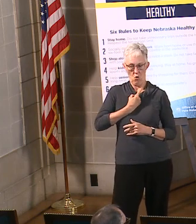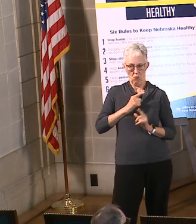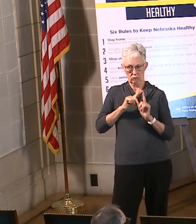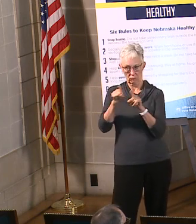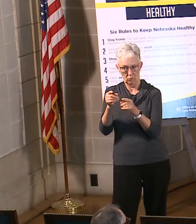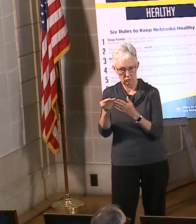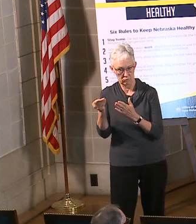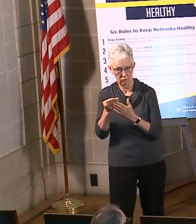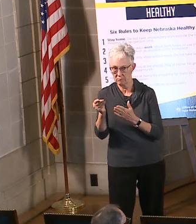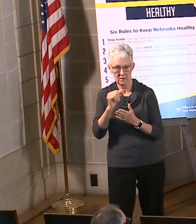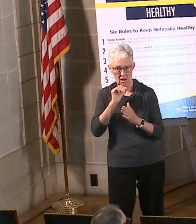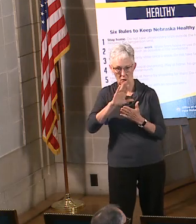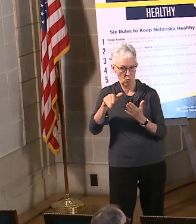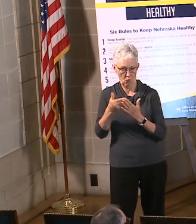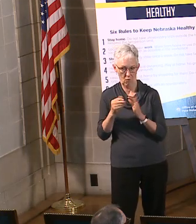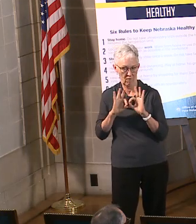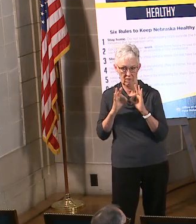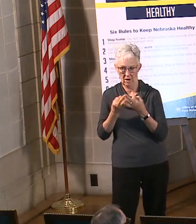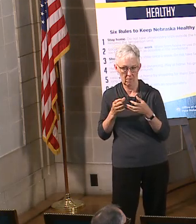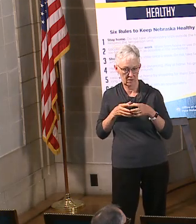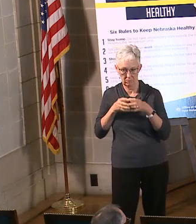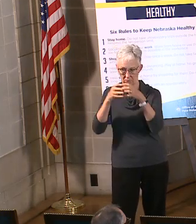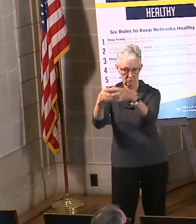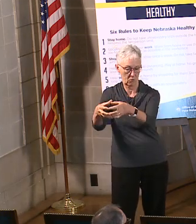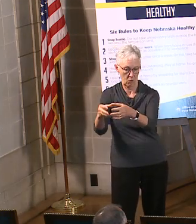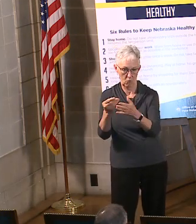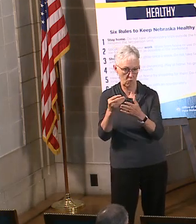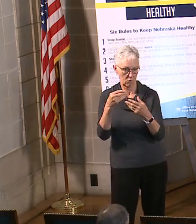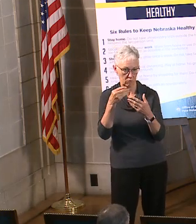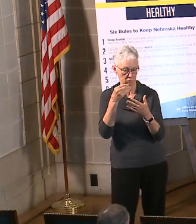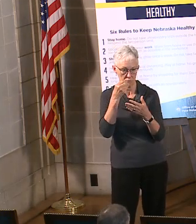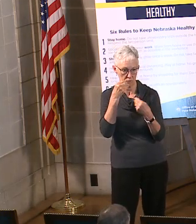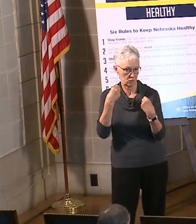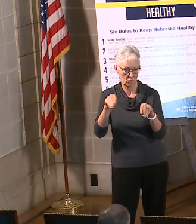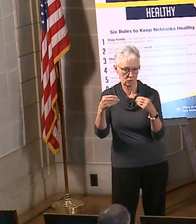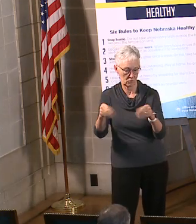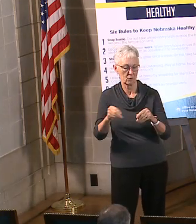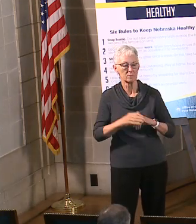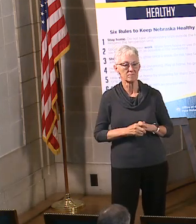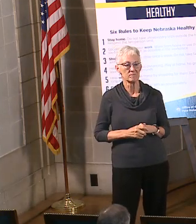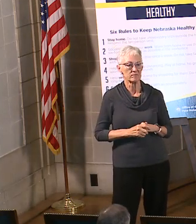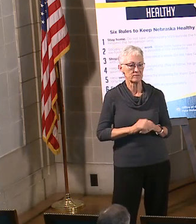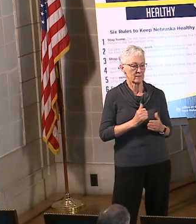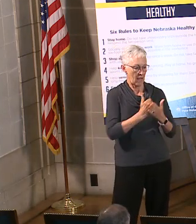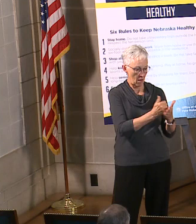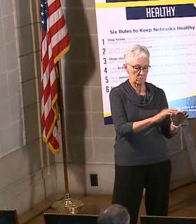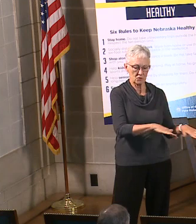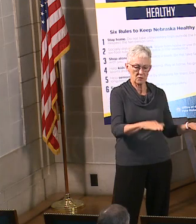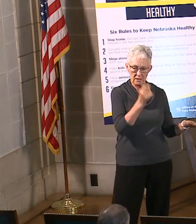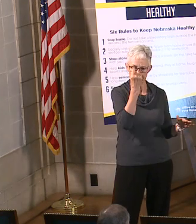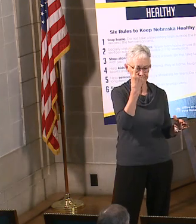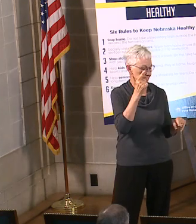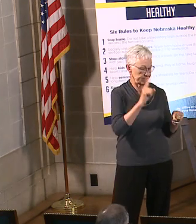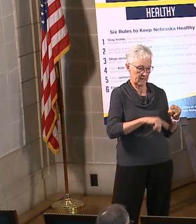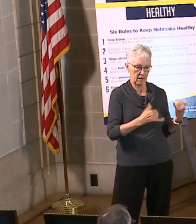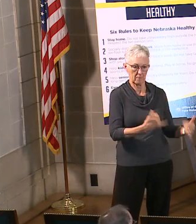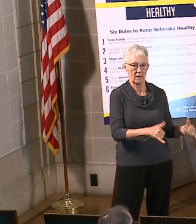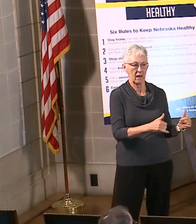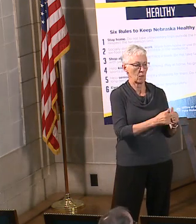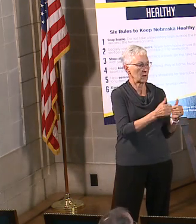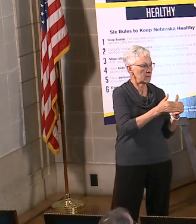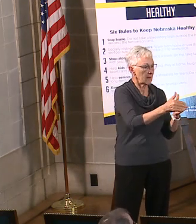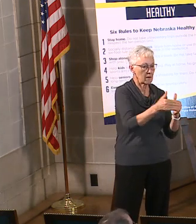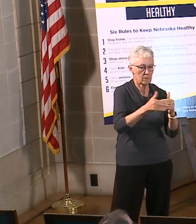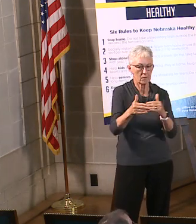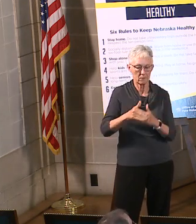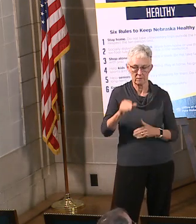or and avoiding playgrounds and group sports. Help seniors by shopping for them so they don't have to go out. They